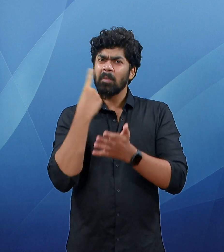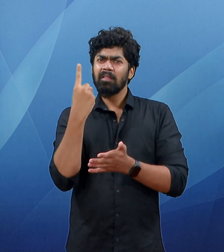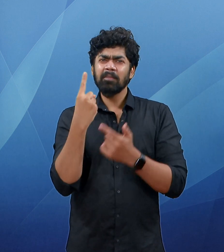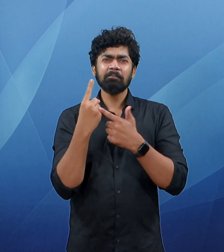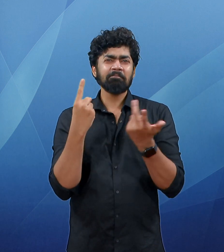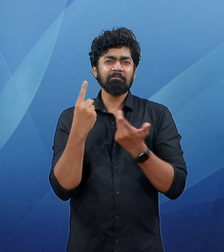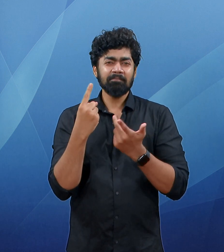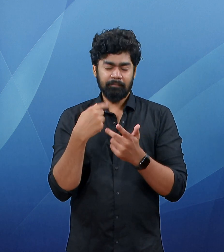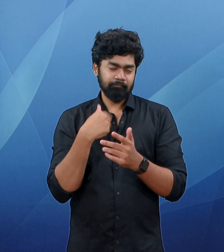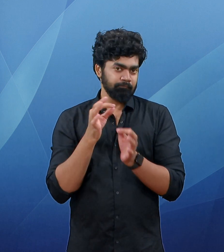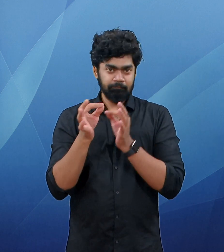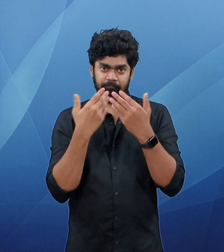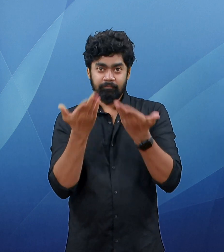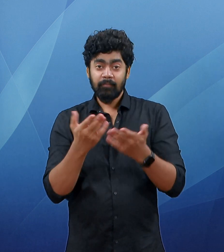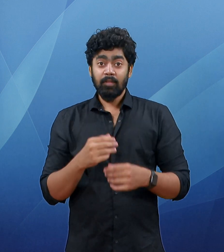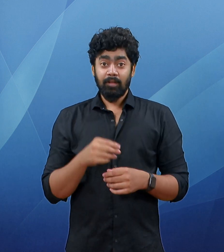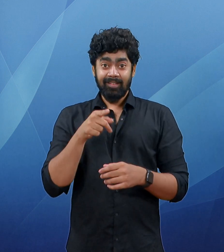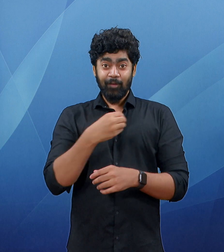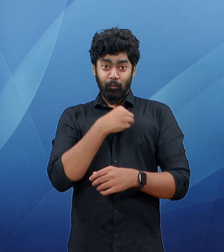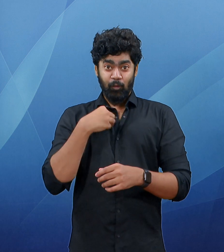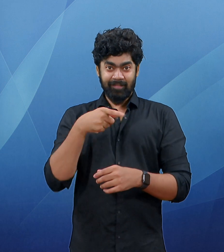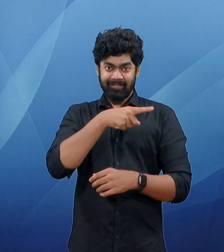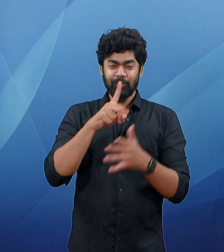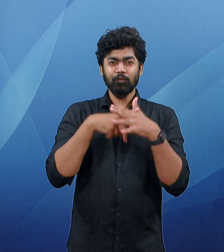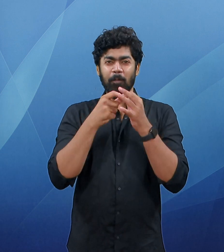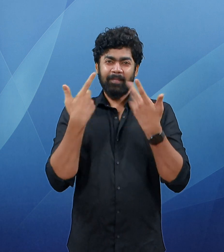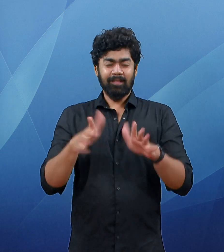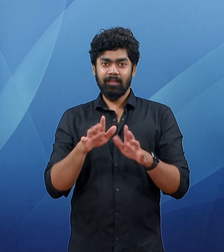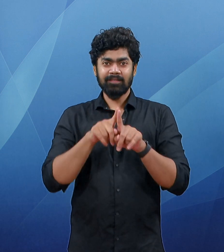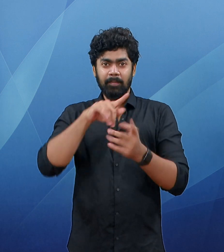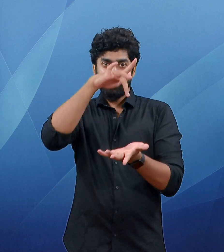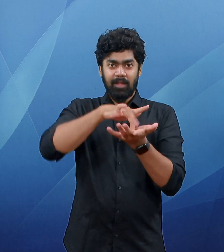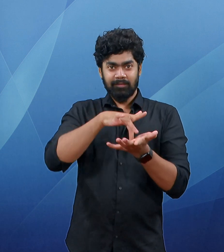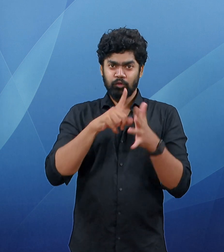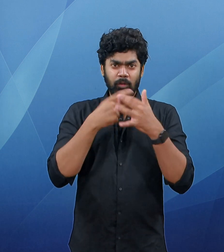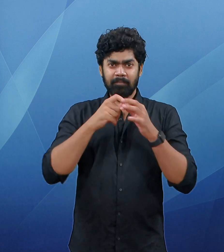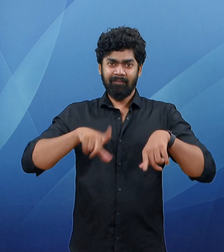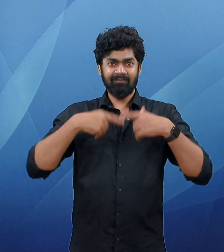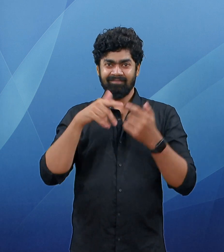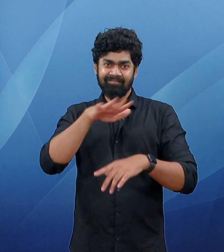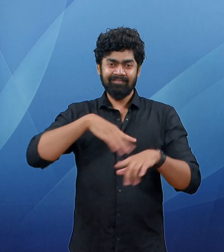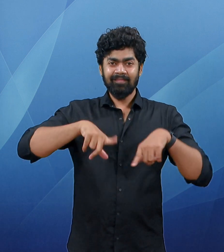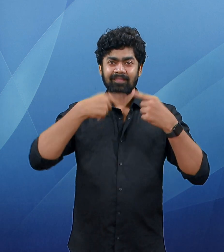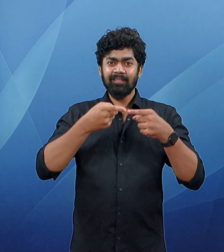doctors will be allotted a unique identification number and they can apply for their license to work in any state